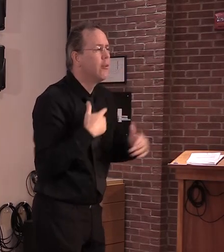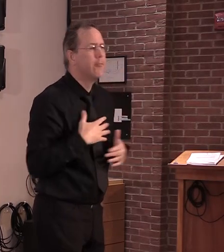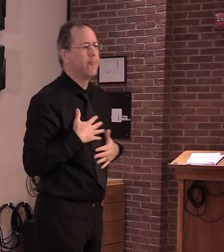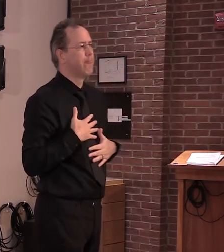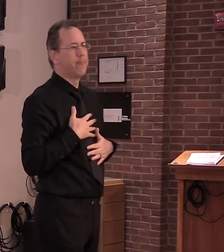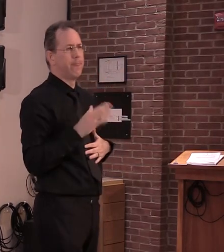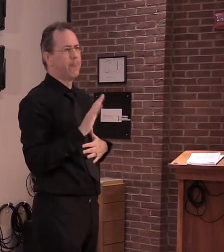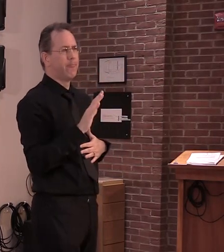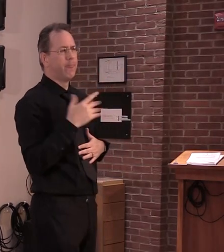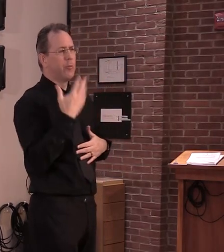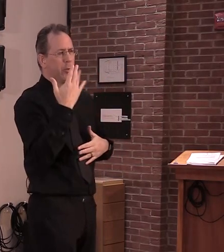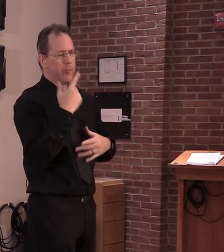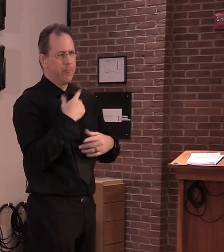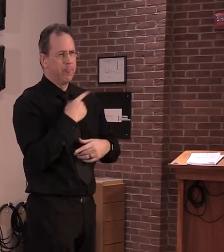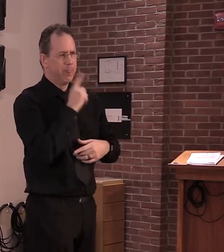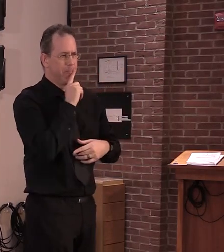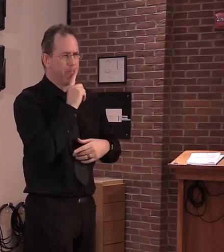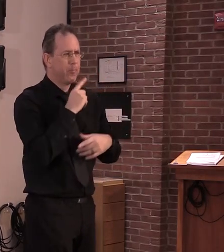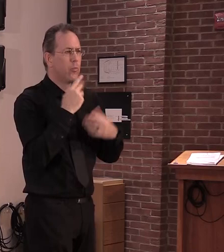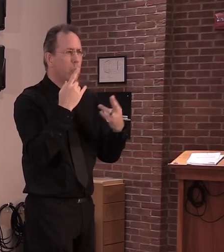is with PPE.